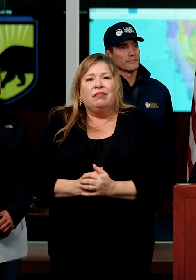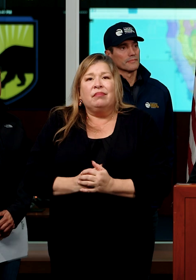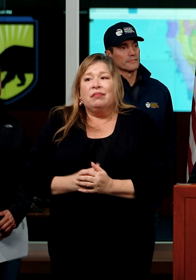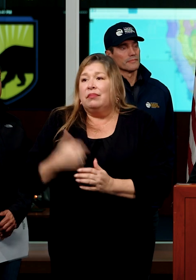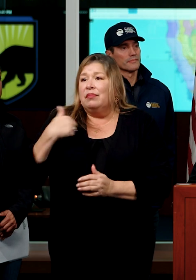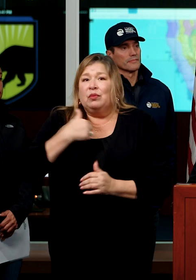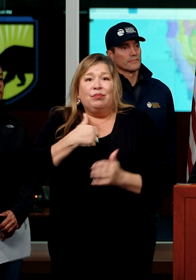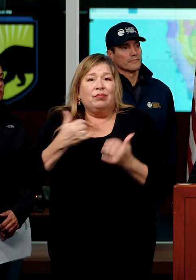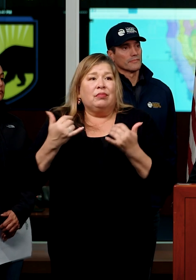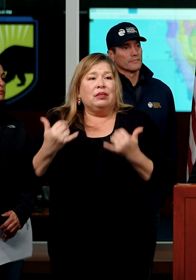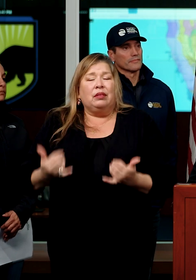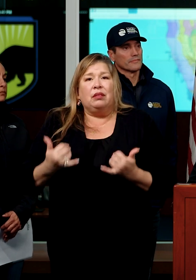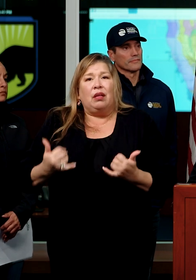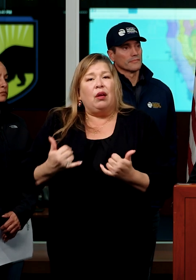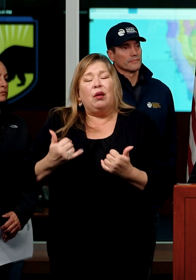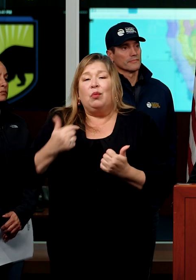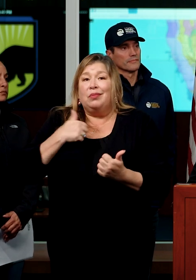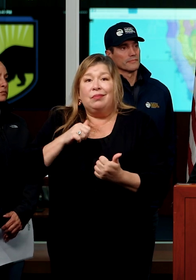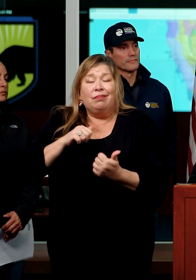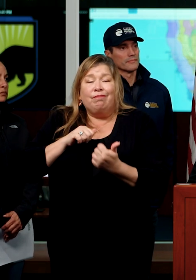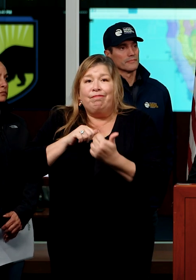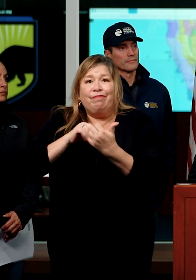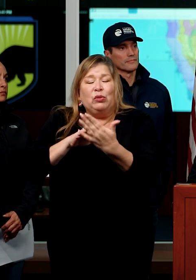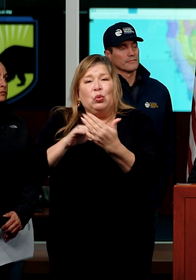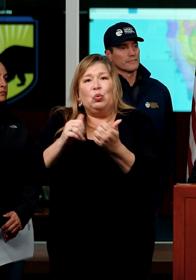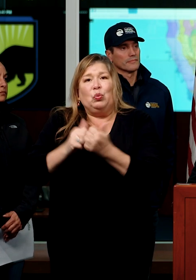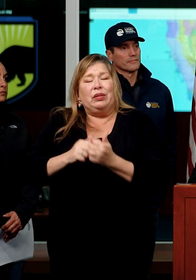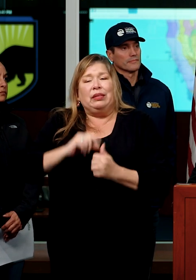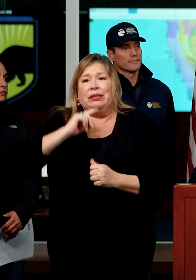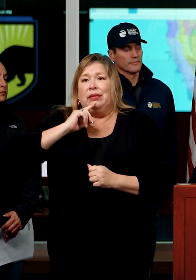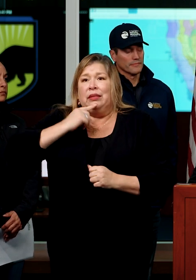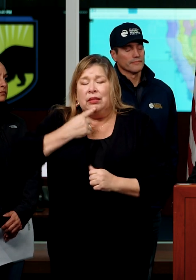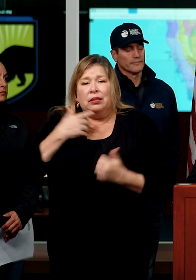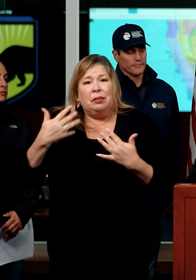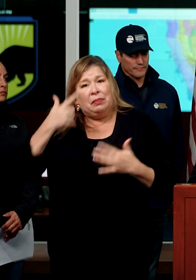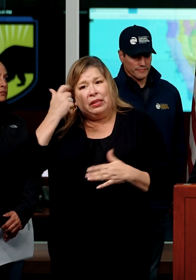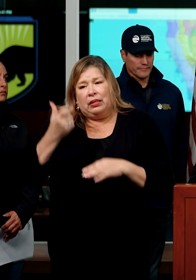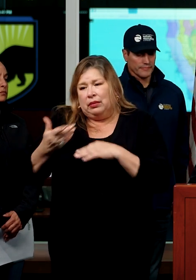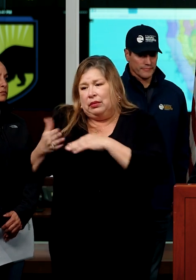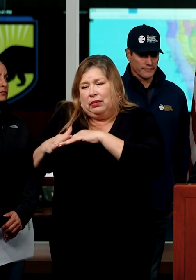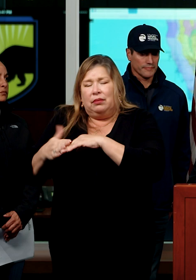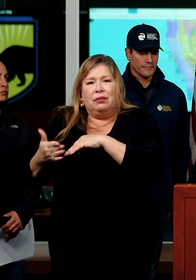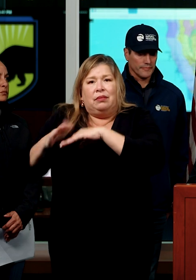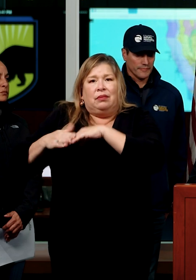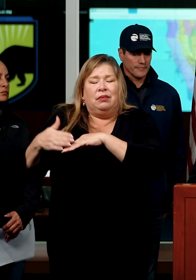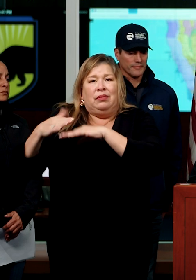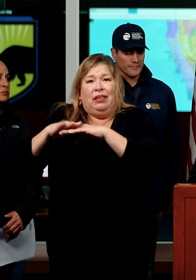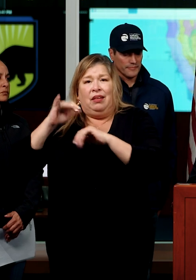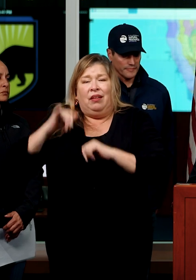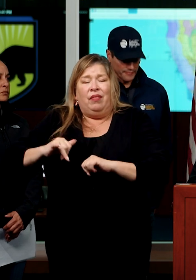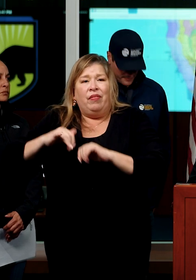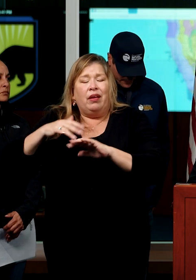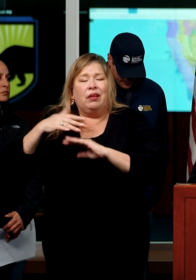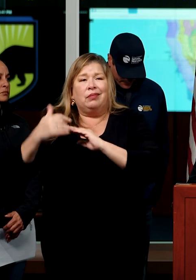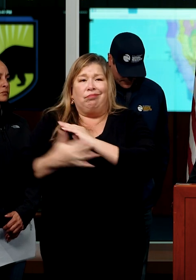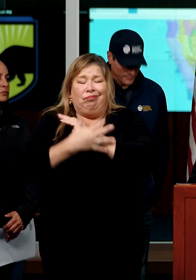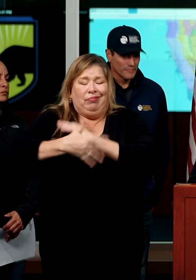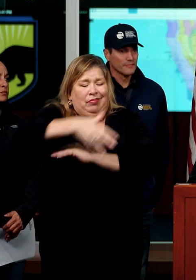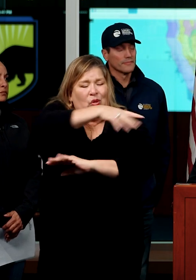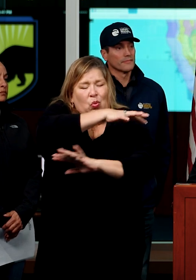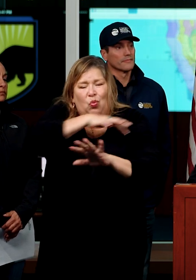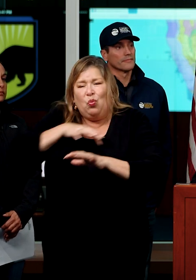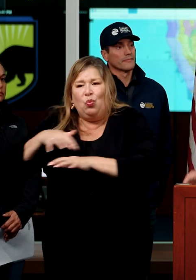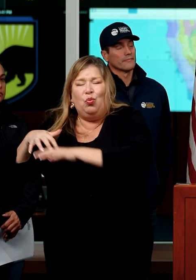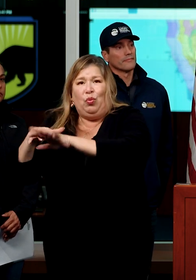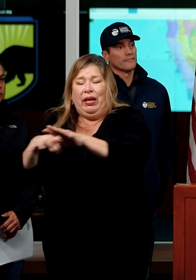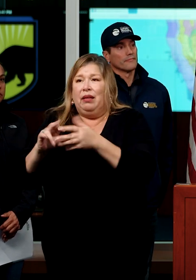dealing, uh, with an acuity though with the stacking of atmospheric rivers that do put pressure, uh, and